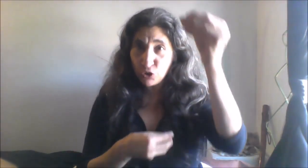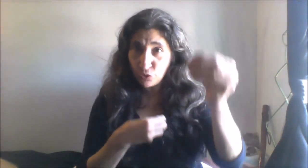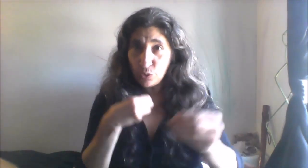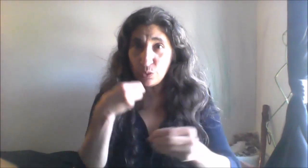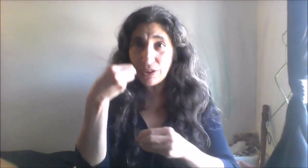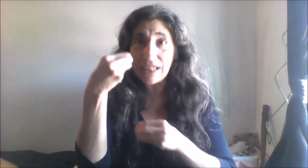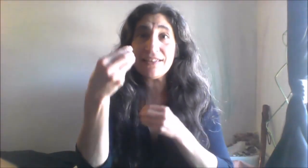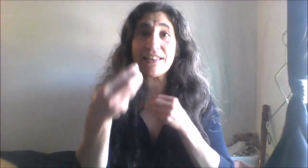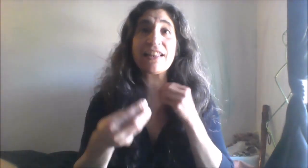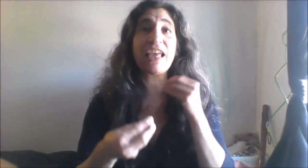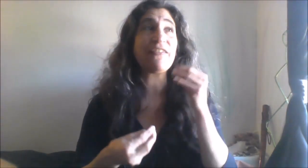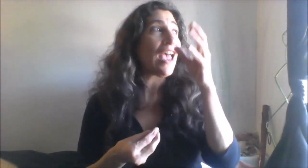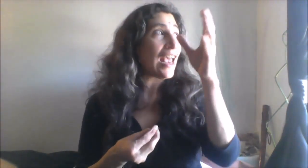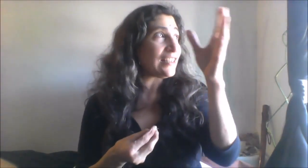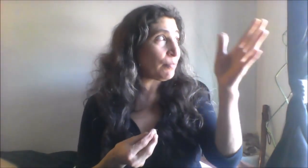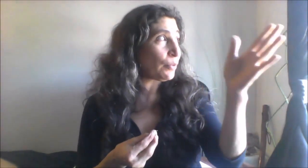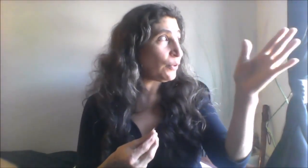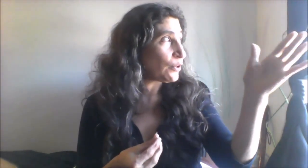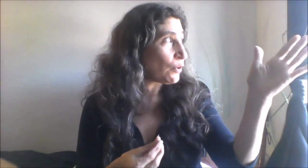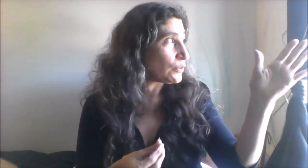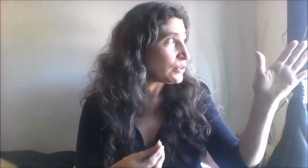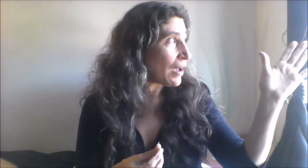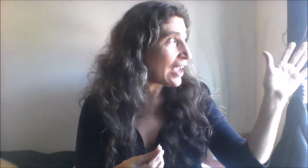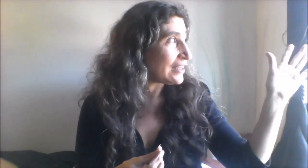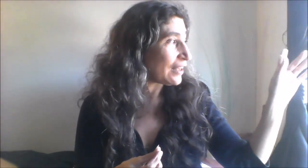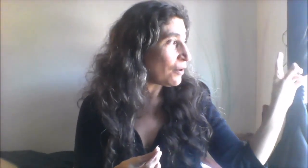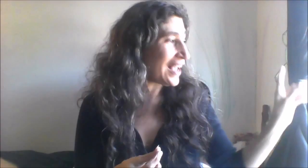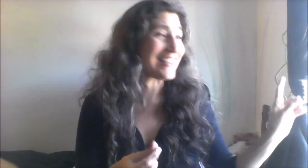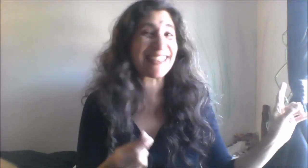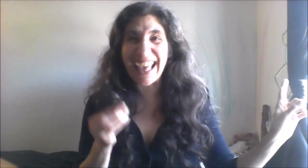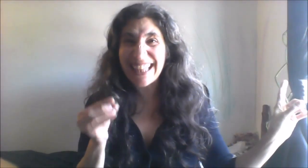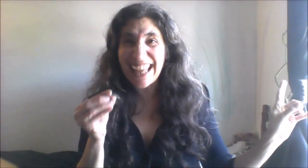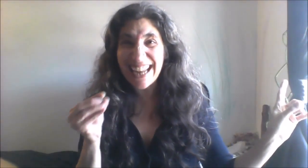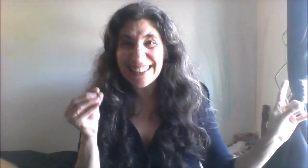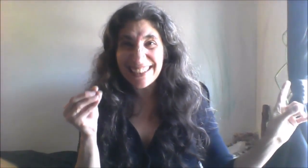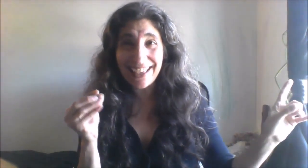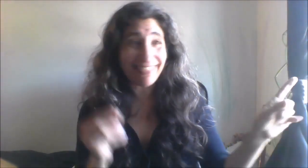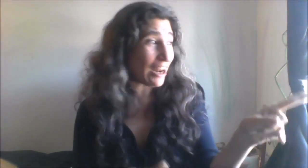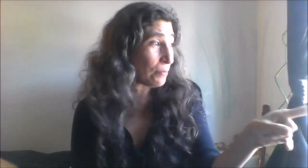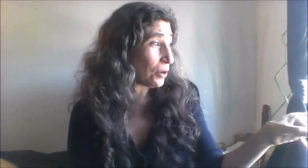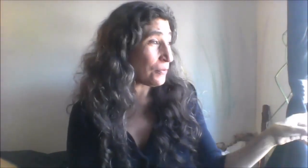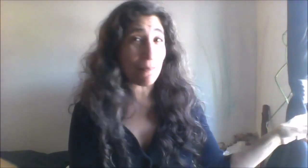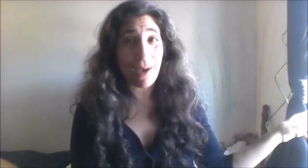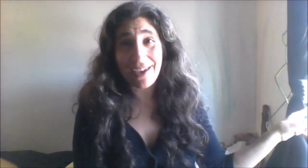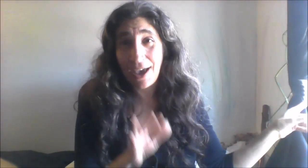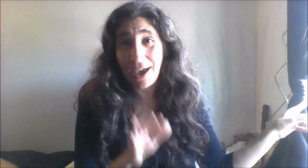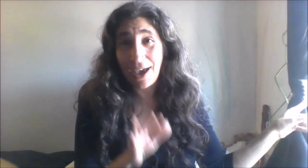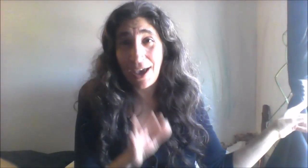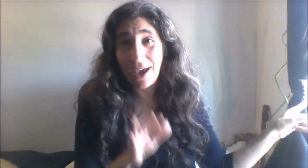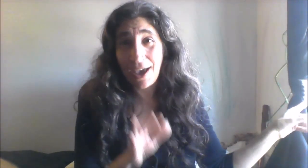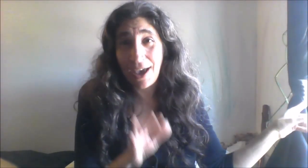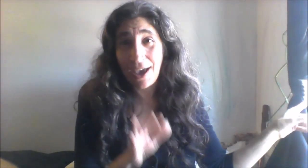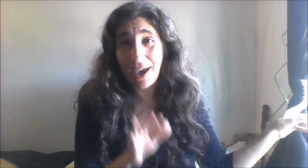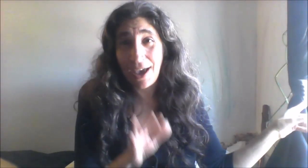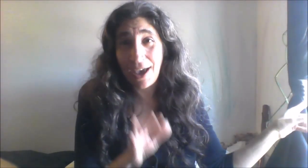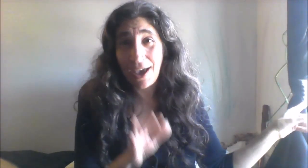goes by you say oh i said that and as i said that a bird went by that was see alchemically attuned